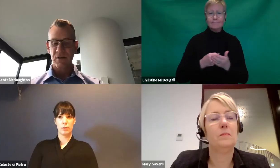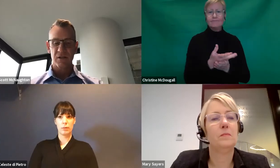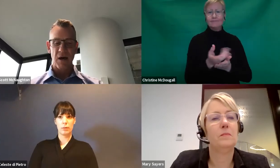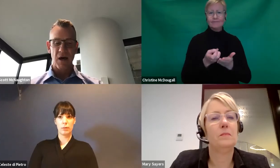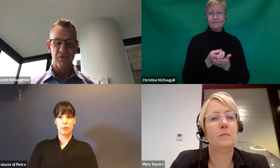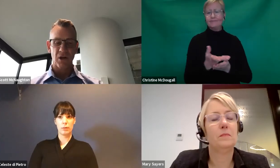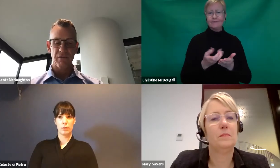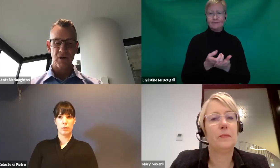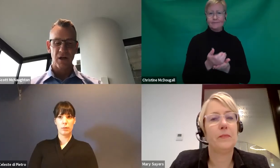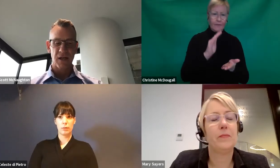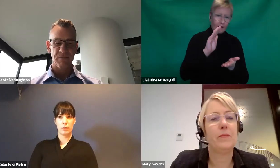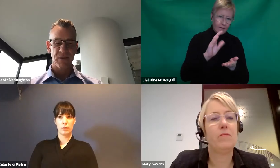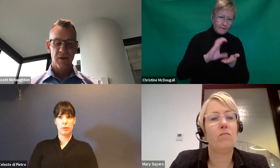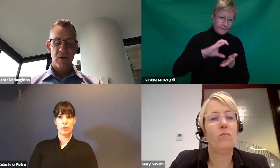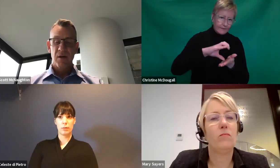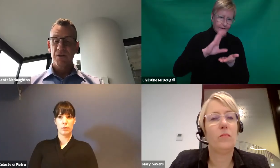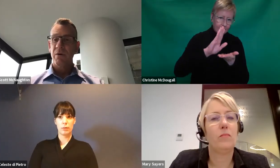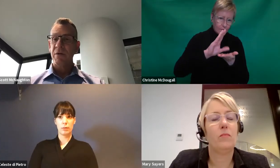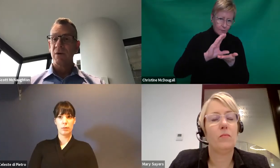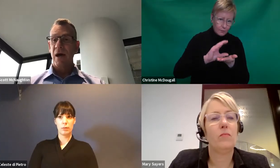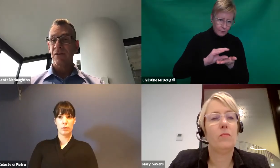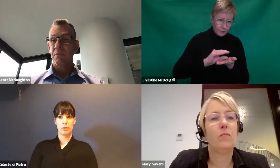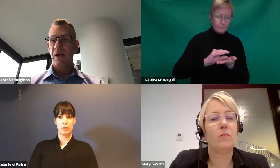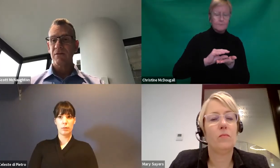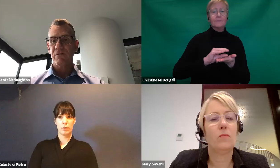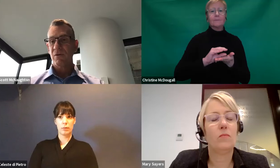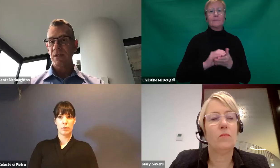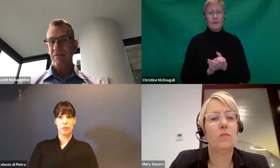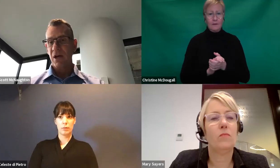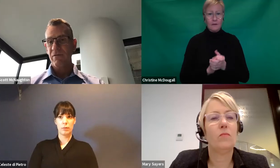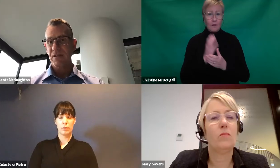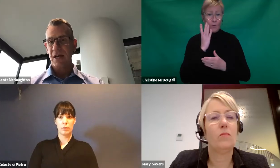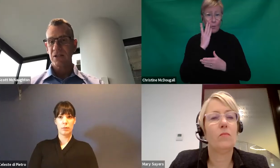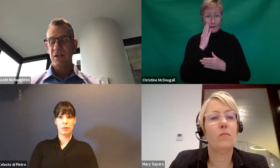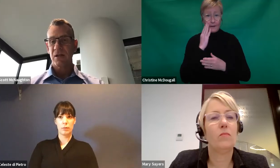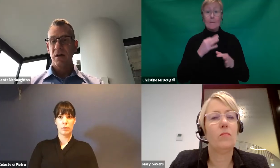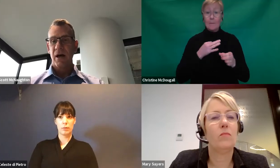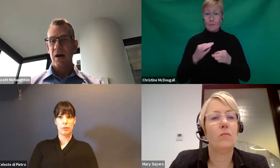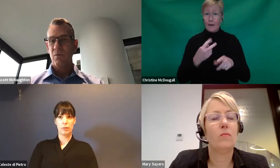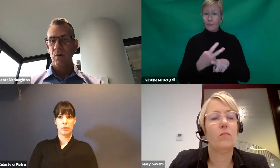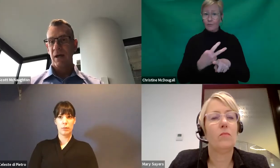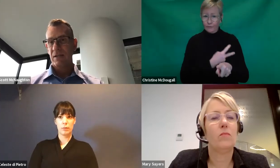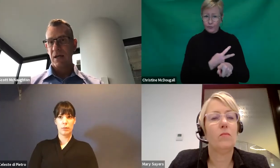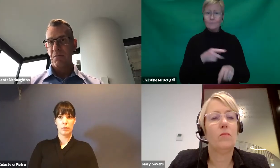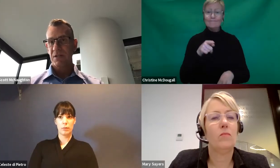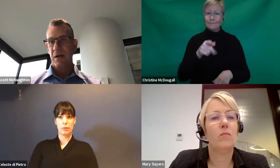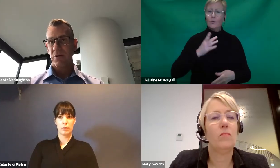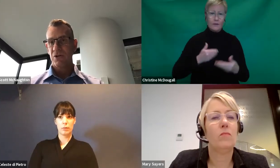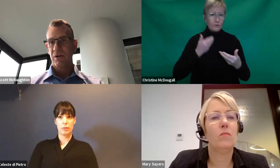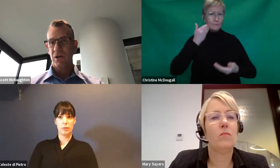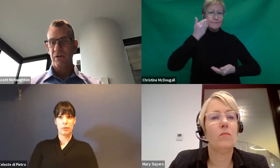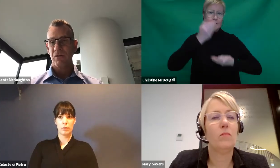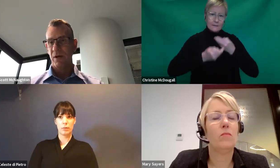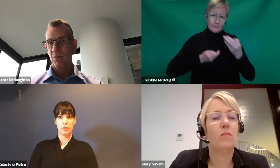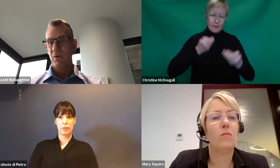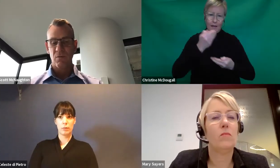occurrence as part of the COVID-19. So what we do at the plan review is have that conversation. We understand what's happened